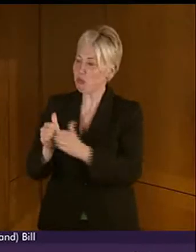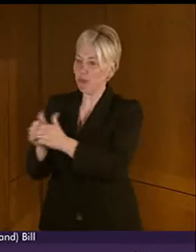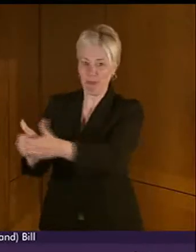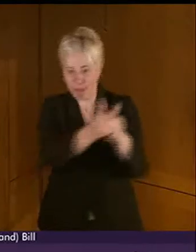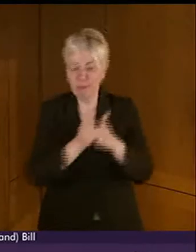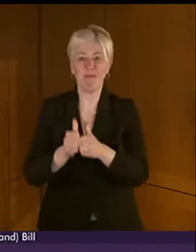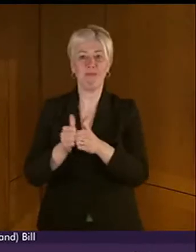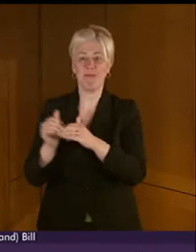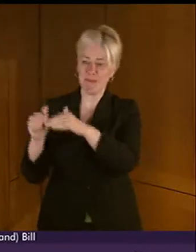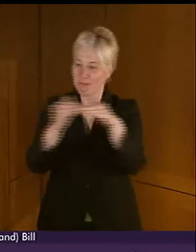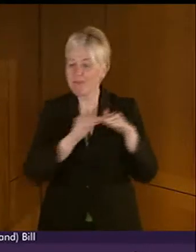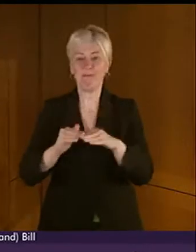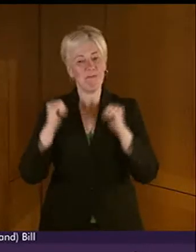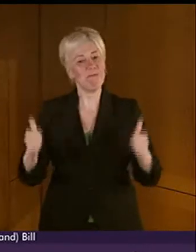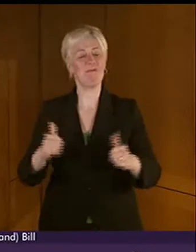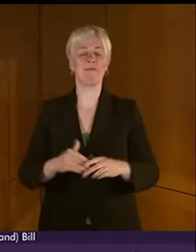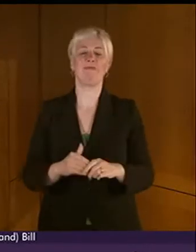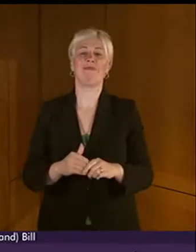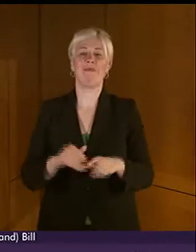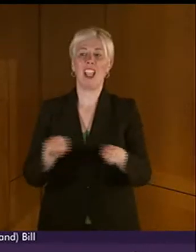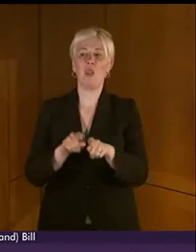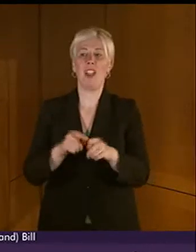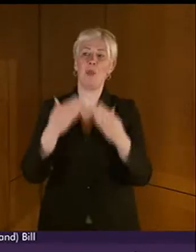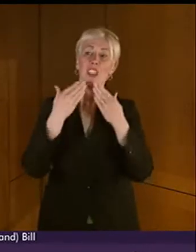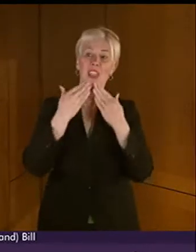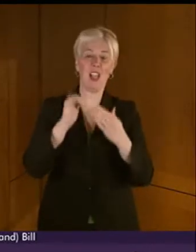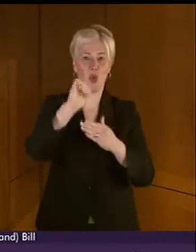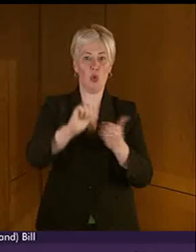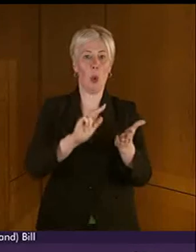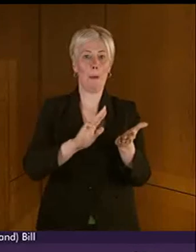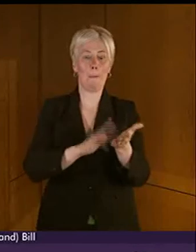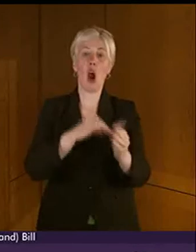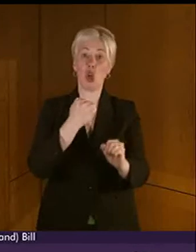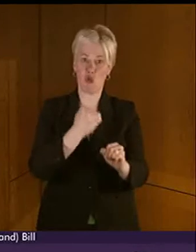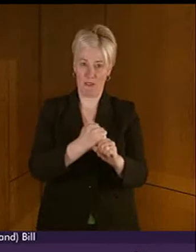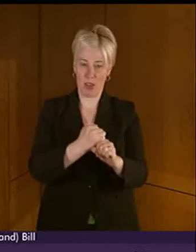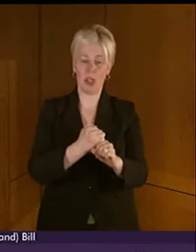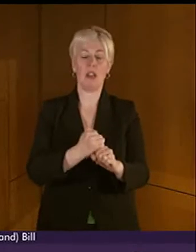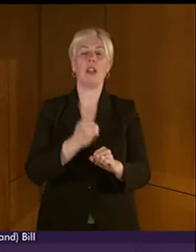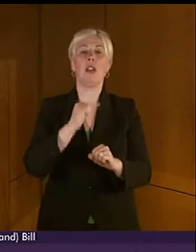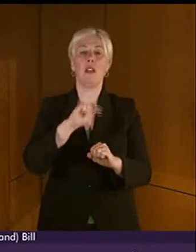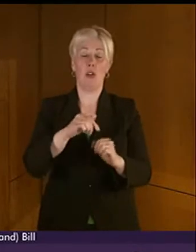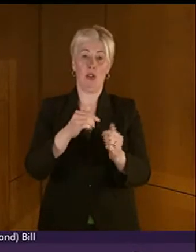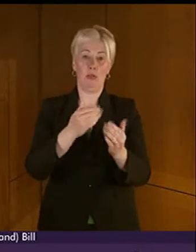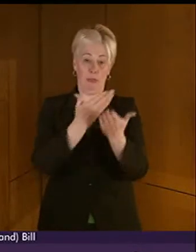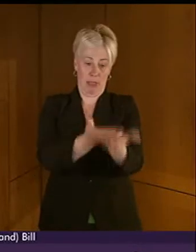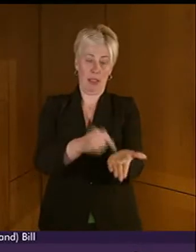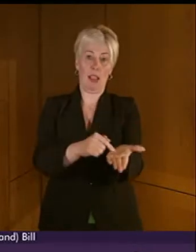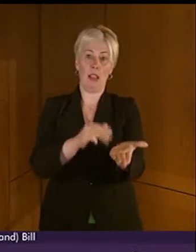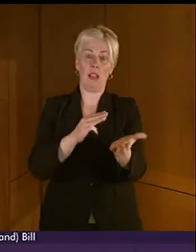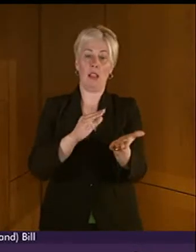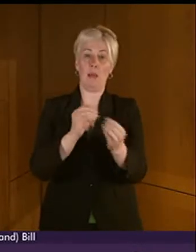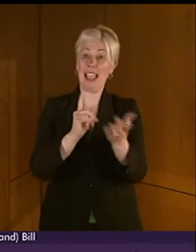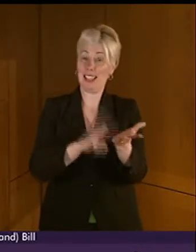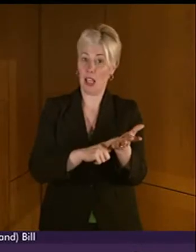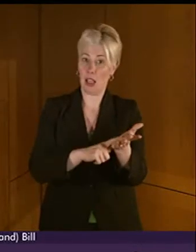I would also like to thank Mark Griffin for bringing forward this bill in British Sign Language. Mark not only has the best